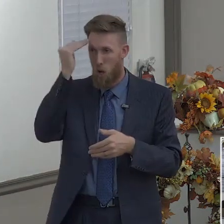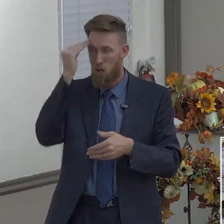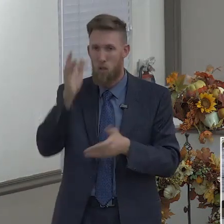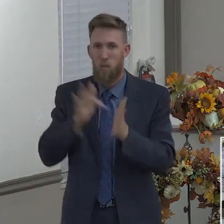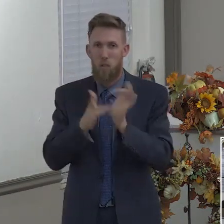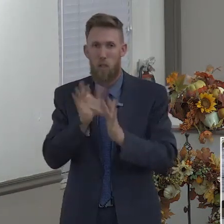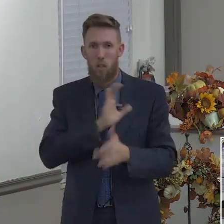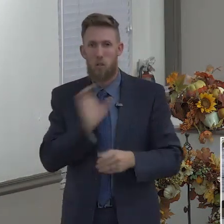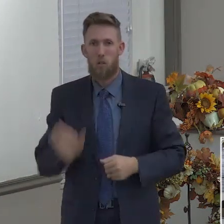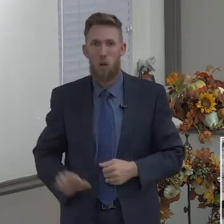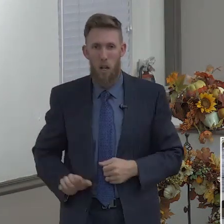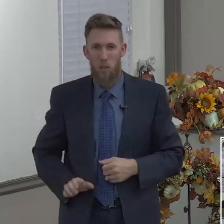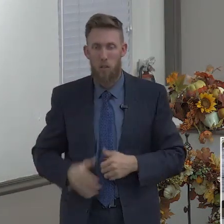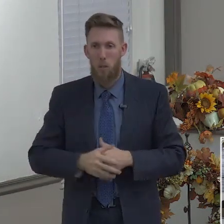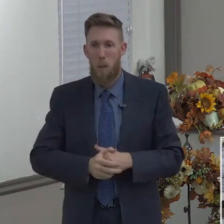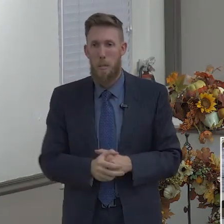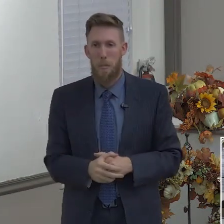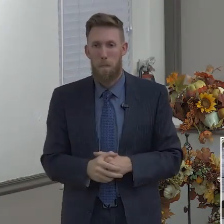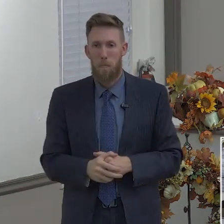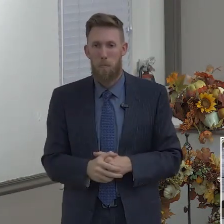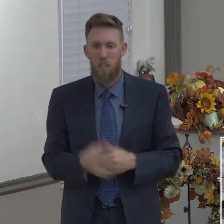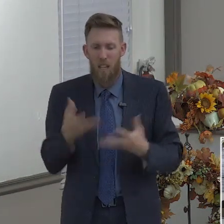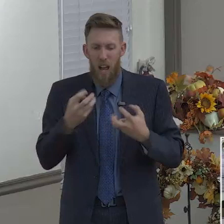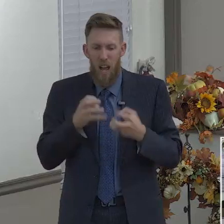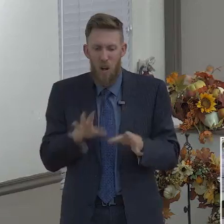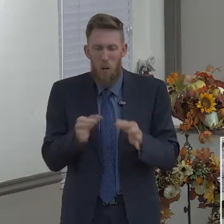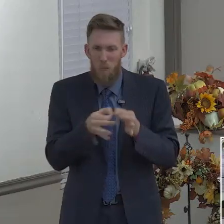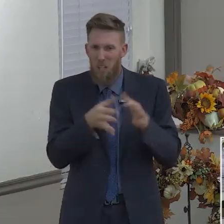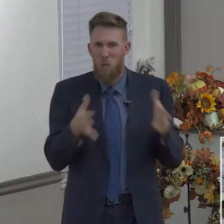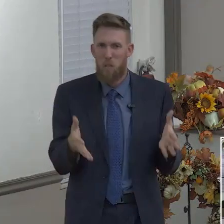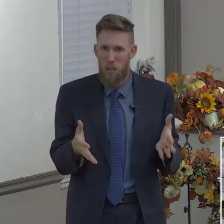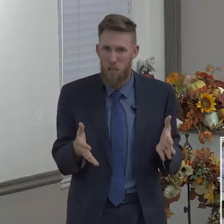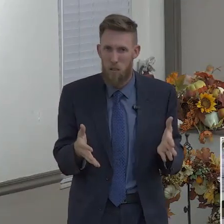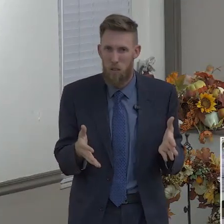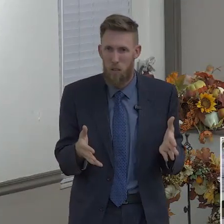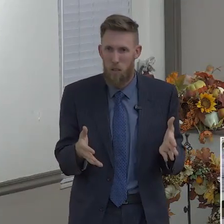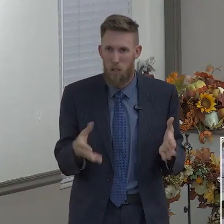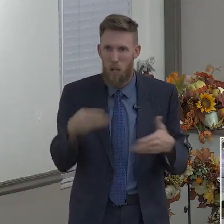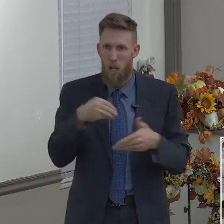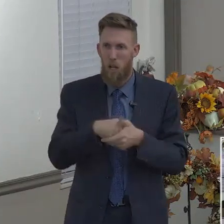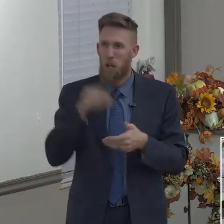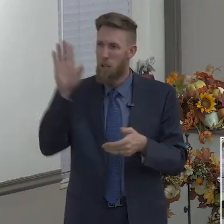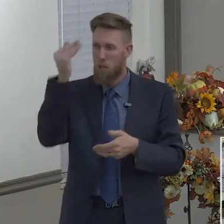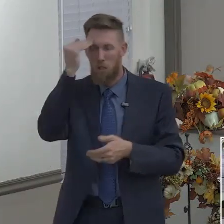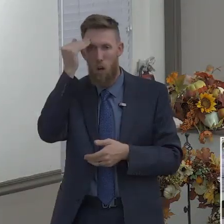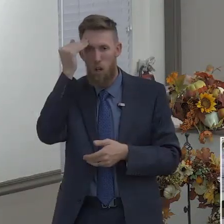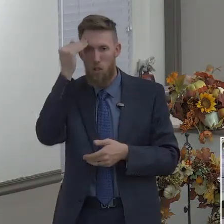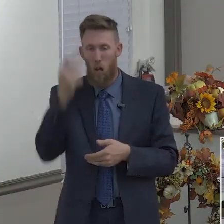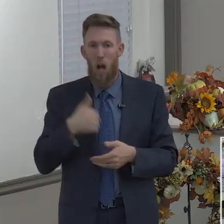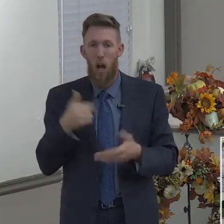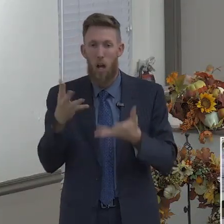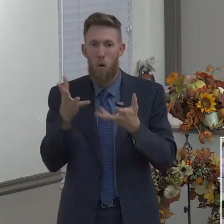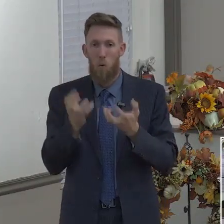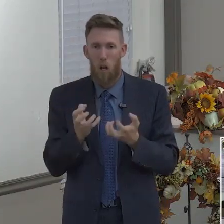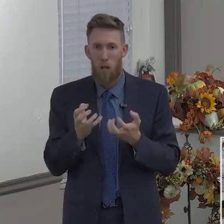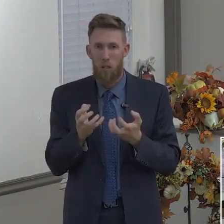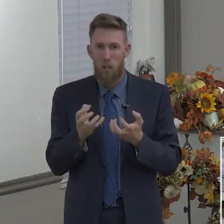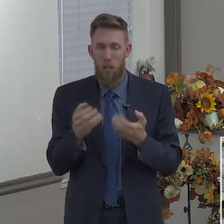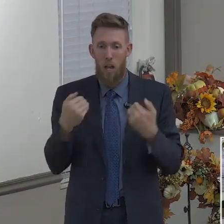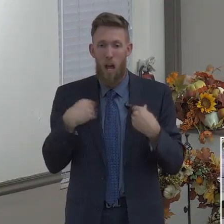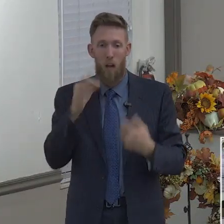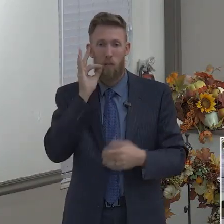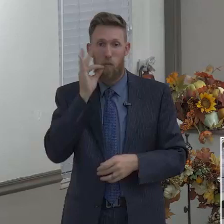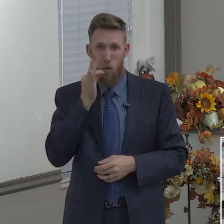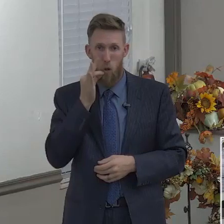don't want to be barren, I don't want to be unfruitful in the knowledge of our Lord Jesus Christ. I want to be fruitful, I want to produce, I want